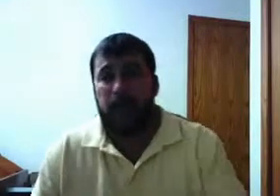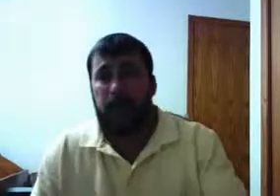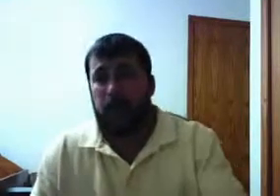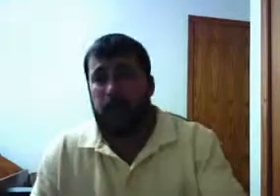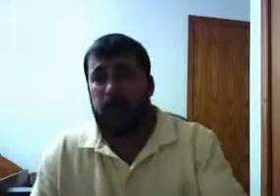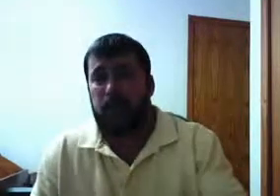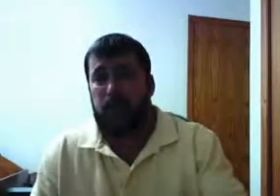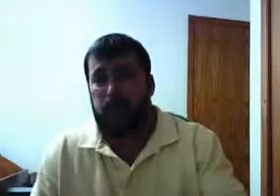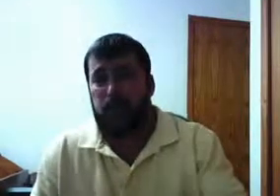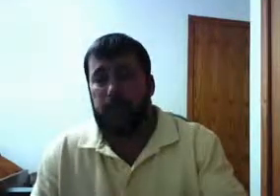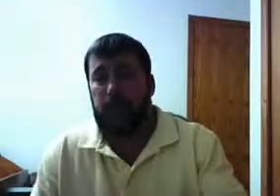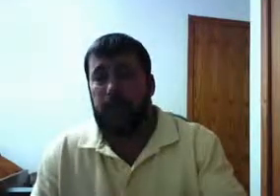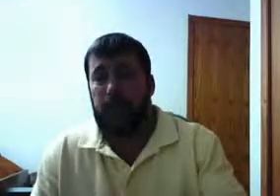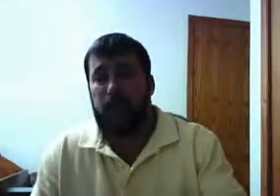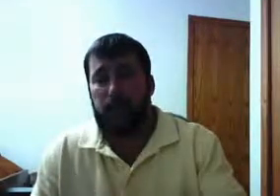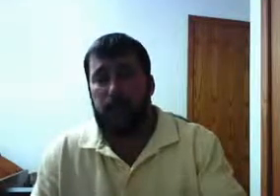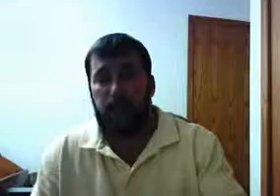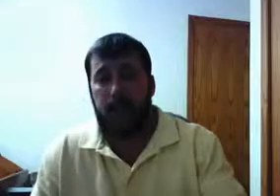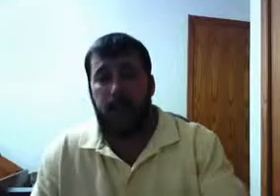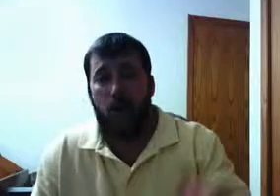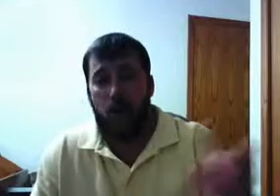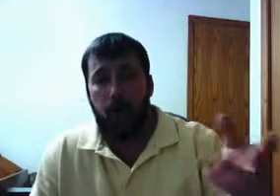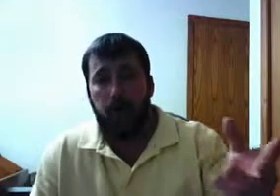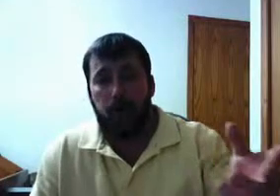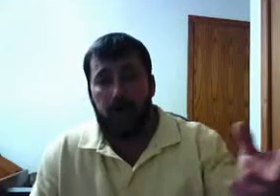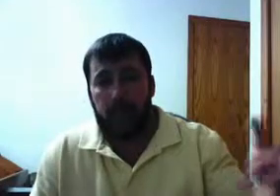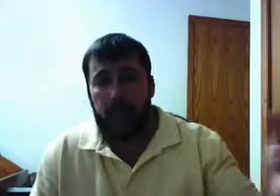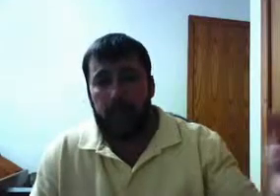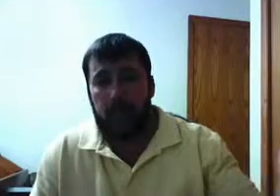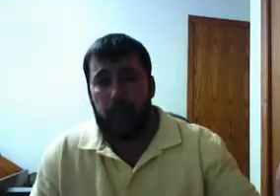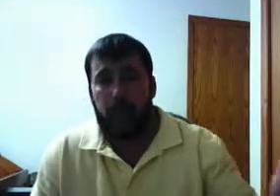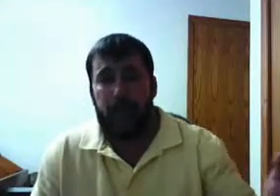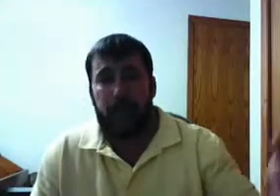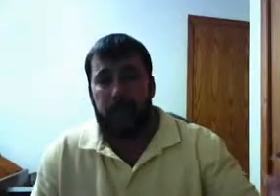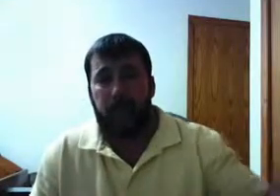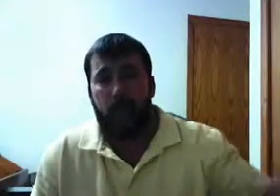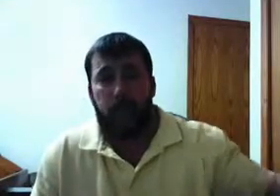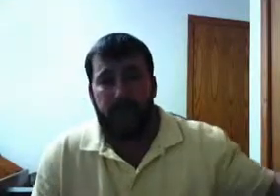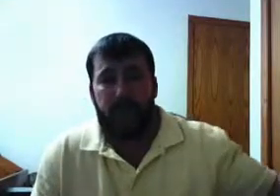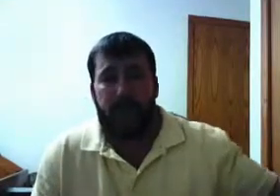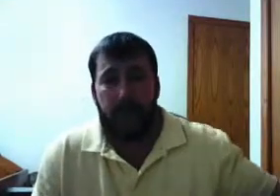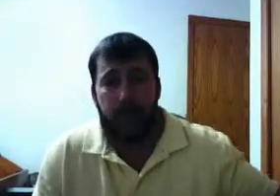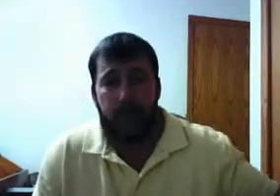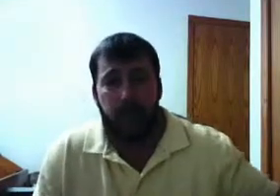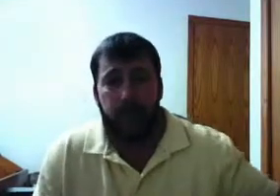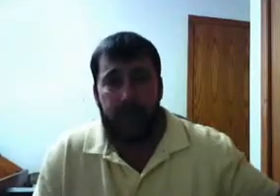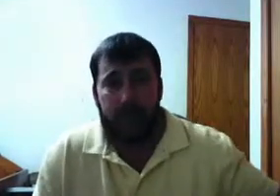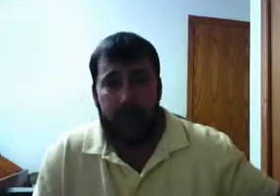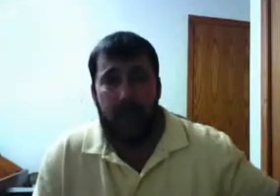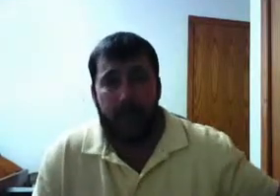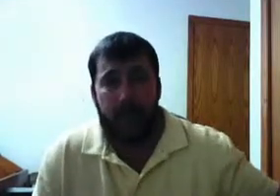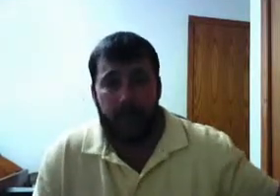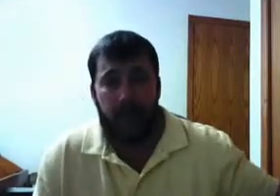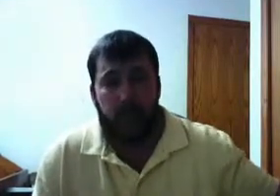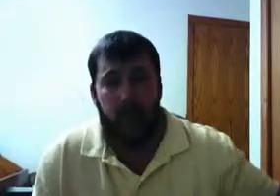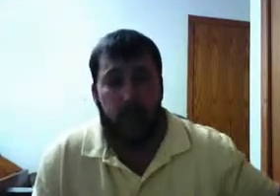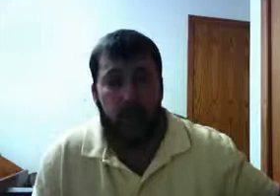people that think that, you know, they know more than they ever knew, and they ain't got no sense to pull a piss out of a boot type women, that's what I'm talking about.